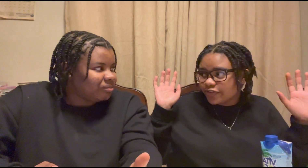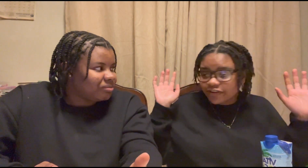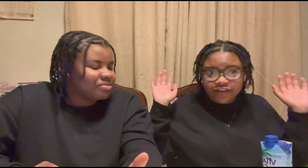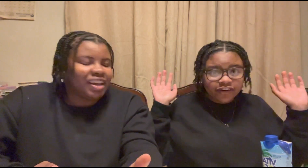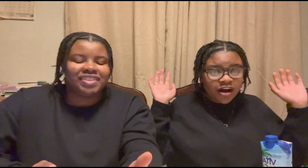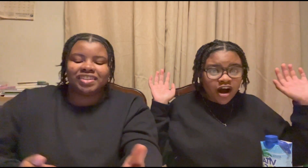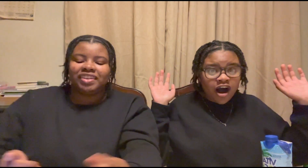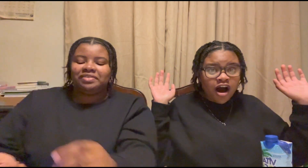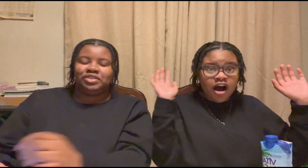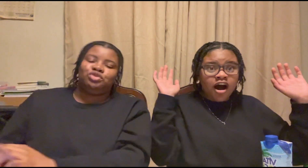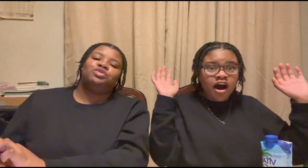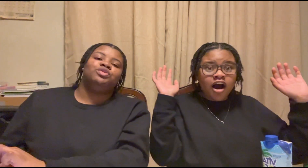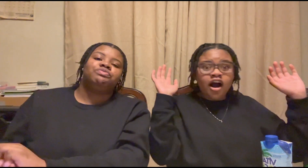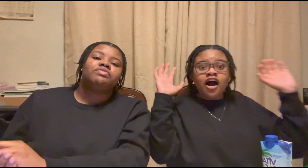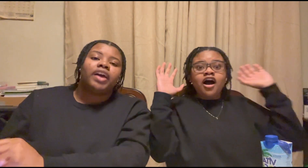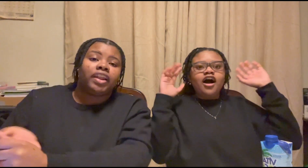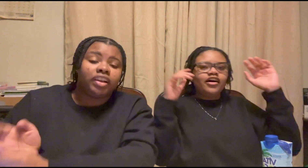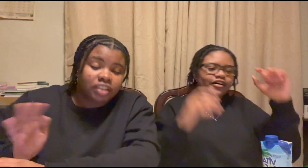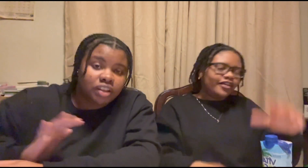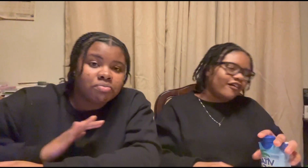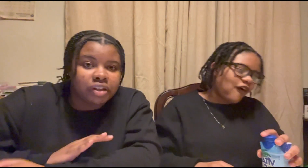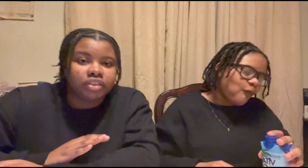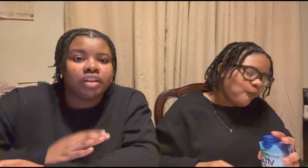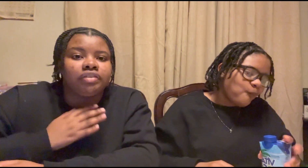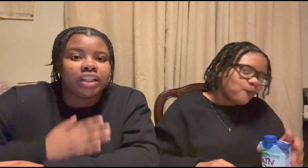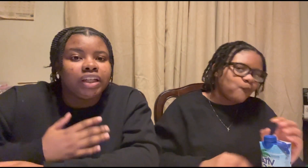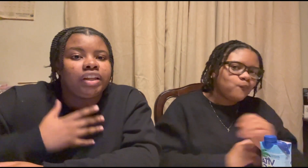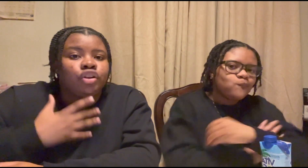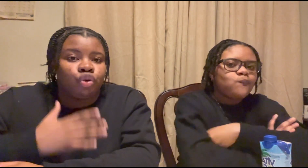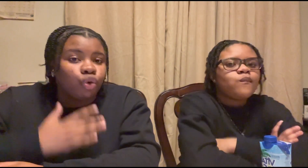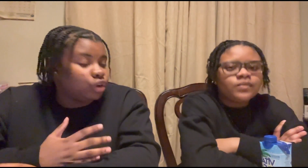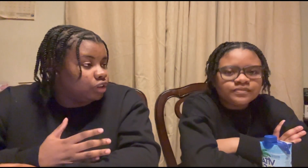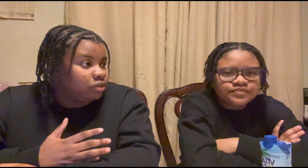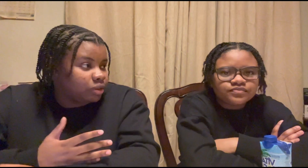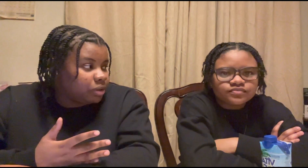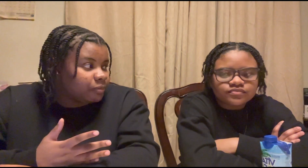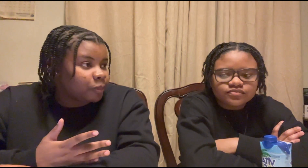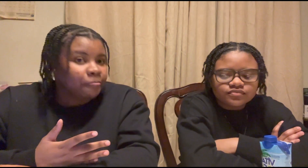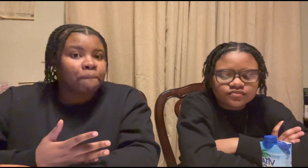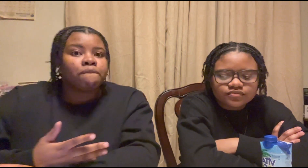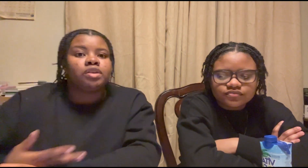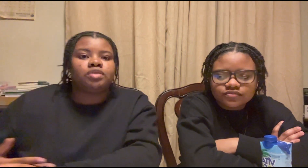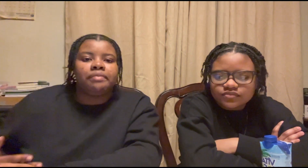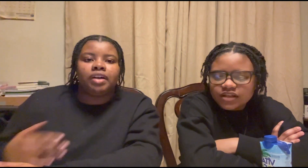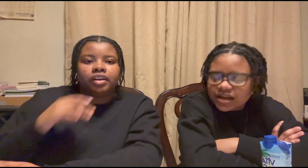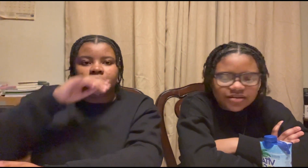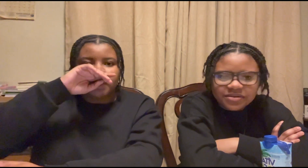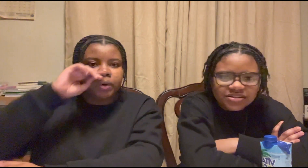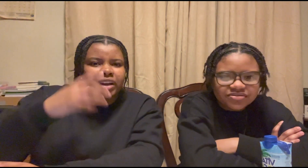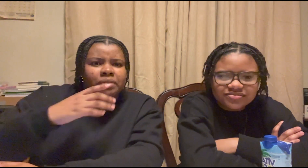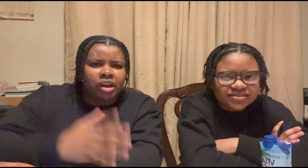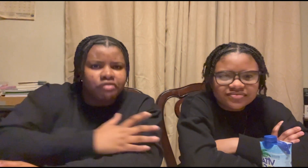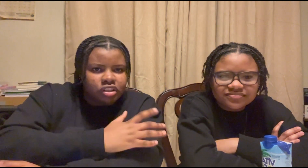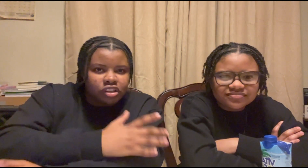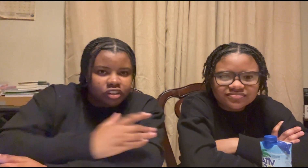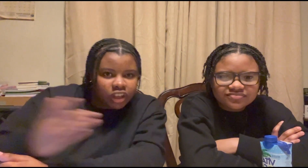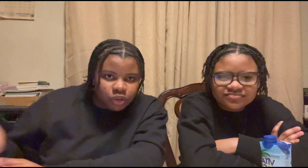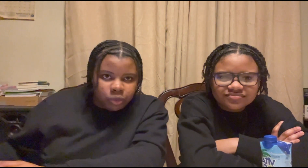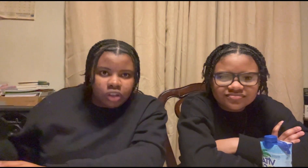that's not even true i like to keep my stuff clean in order you feel me so i'm not gonna wear them every single day of the week